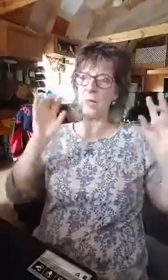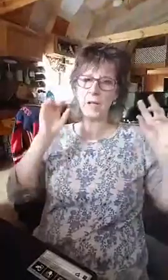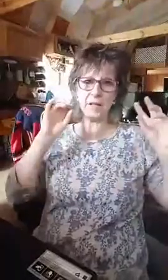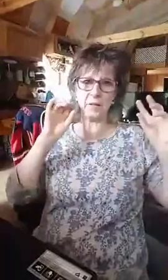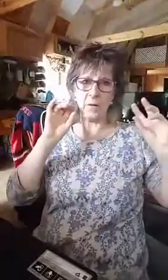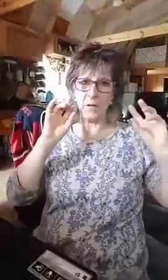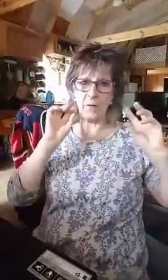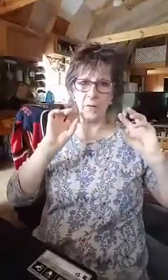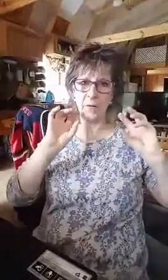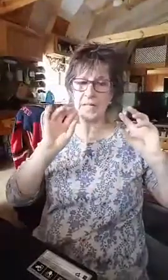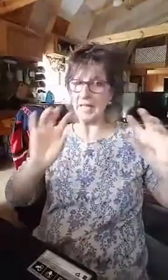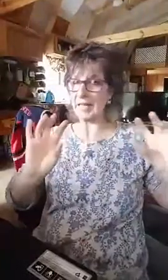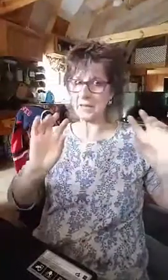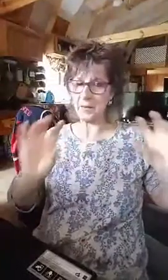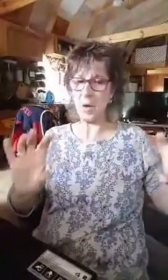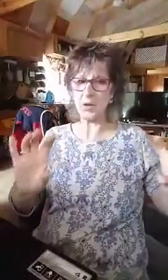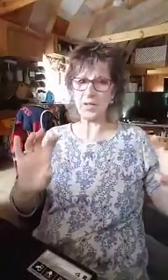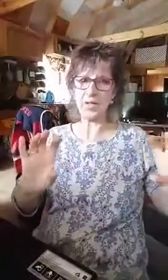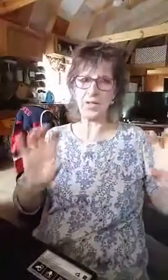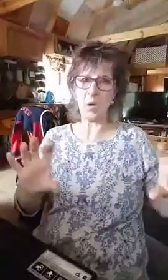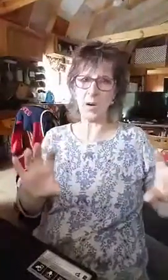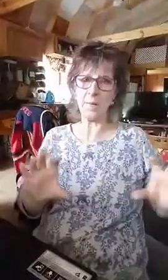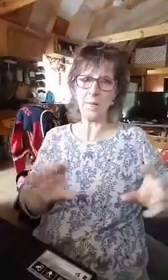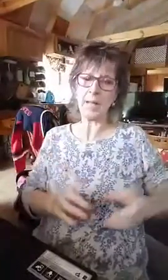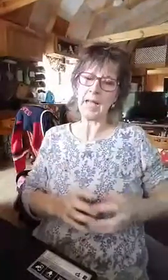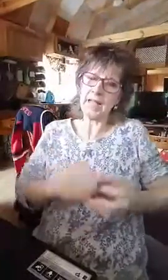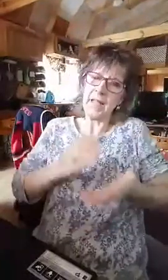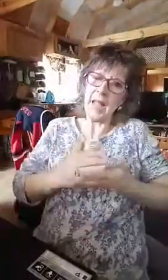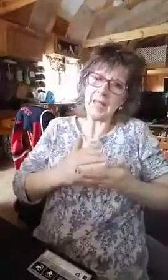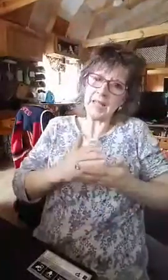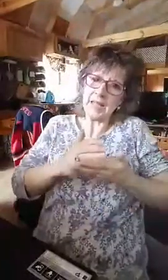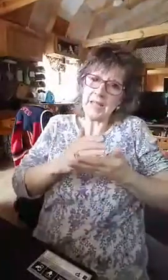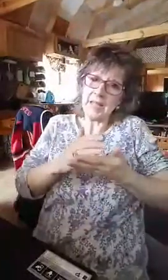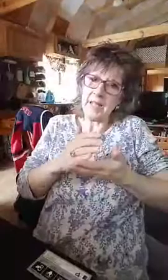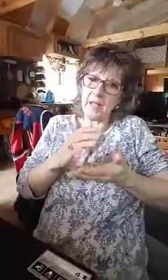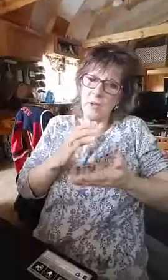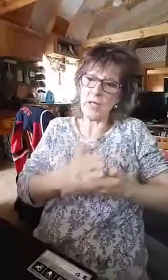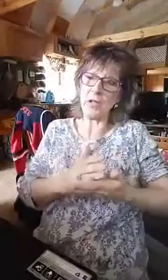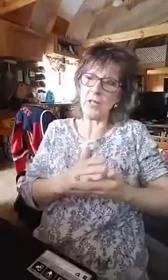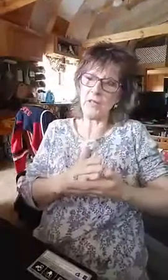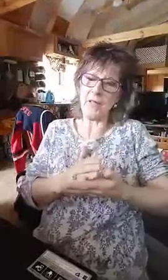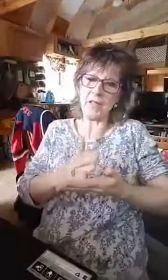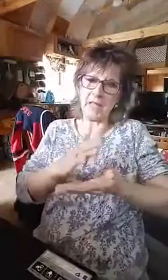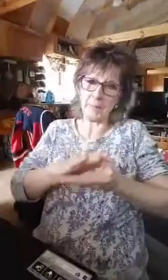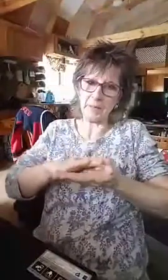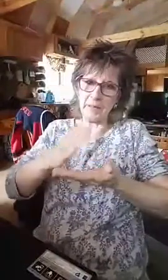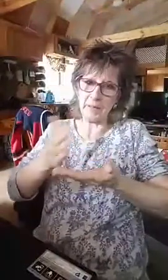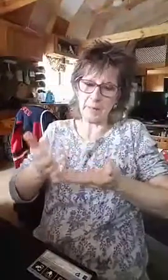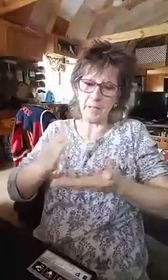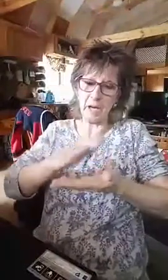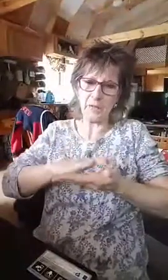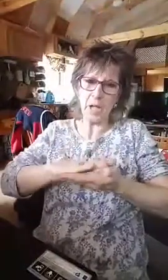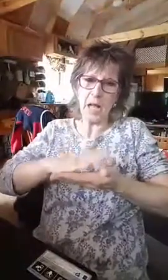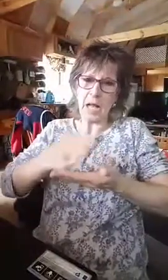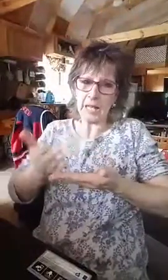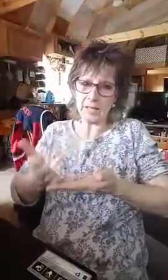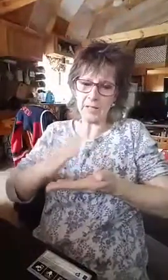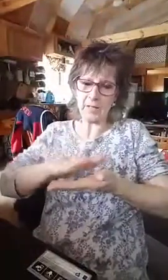repent of the negative emotions and so on. And that going to the courts of heaven is like purely peeling off layers of